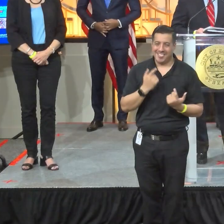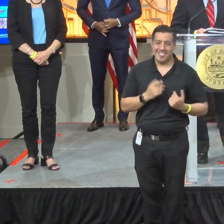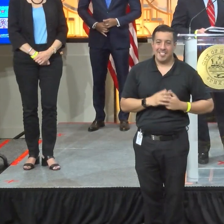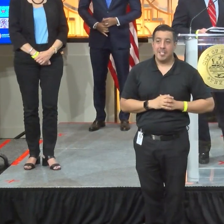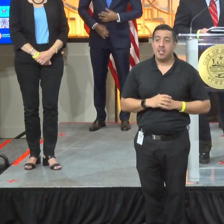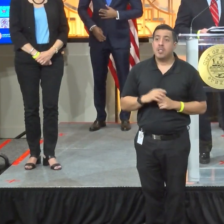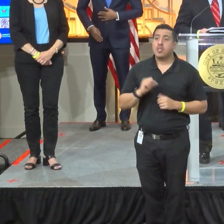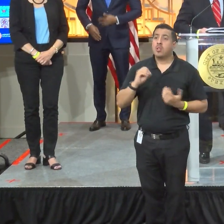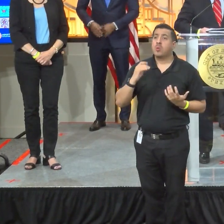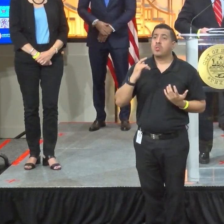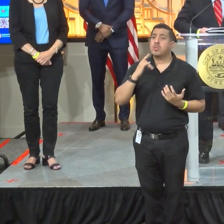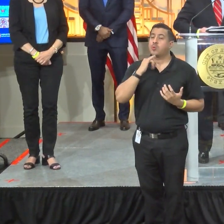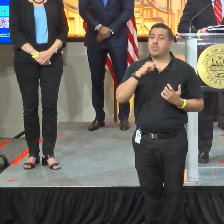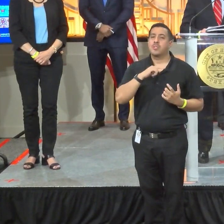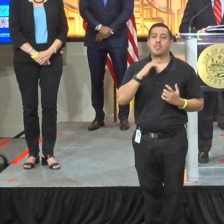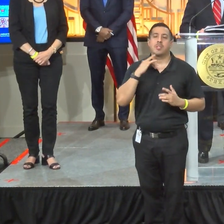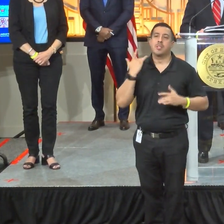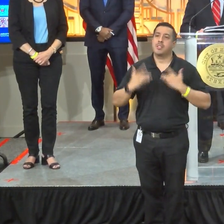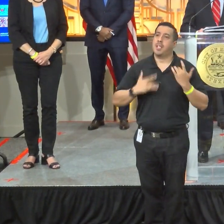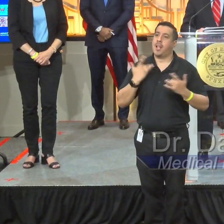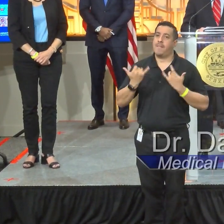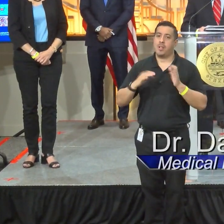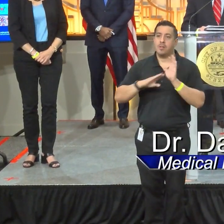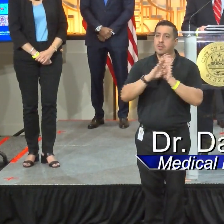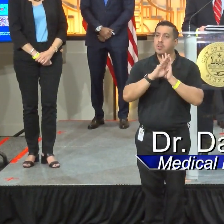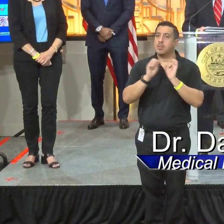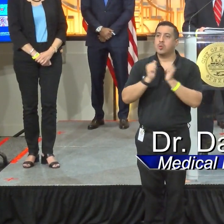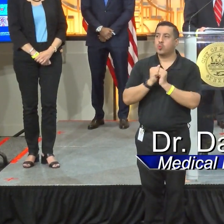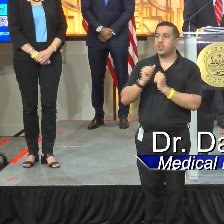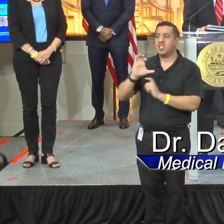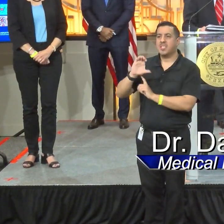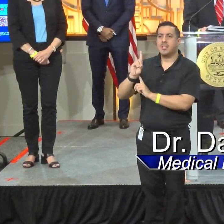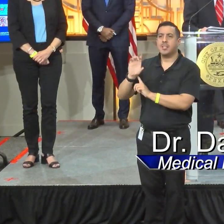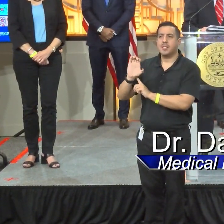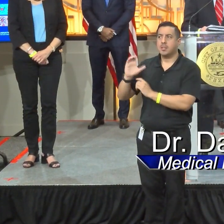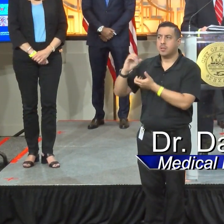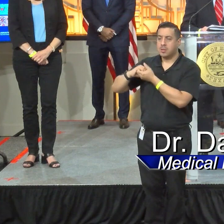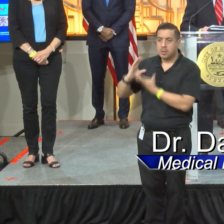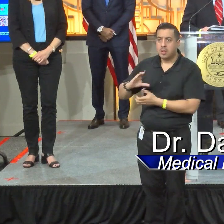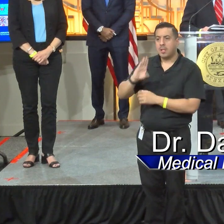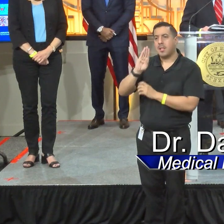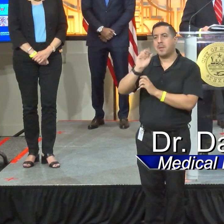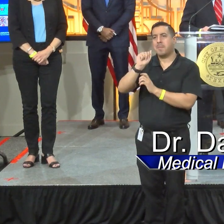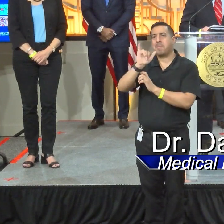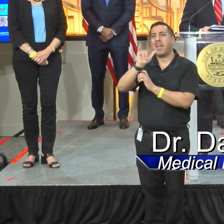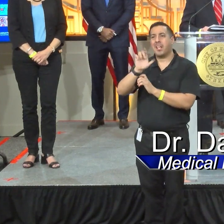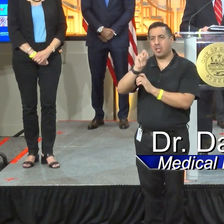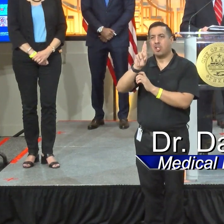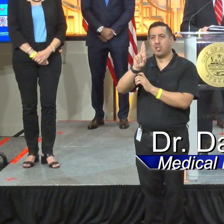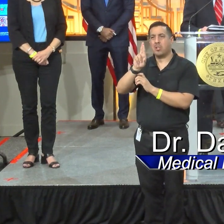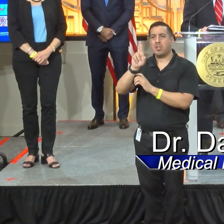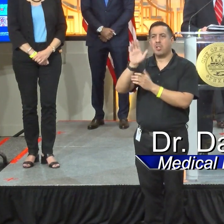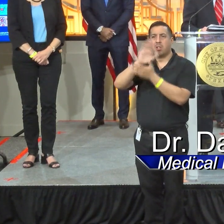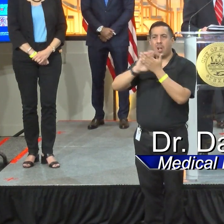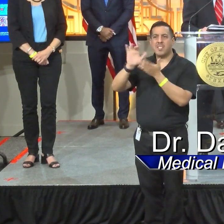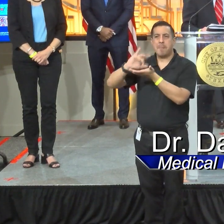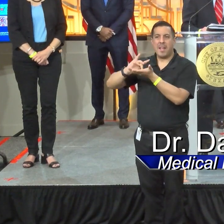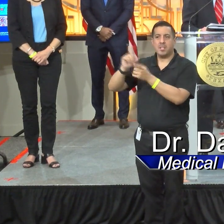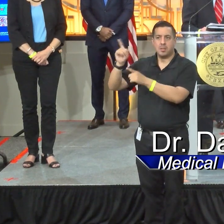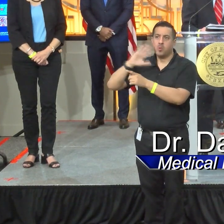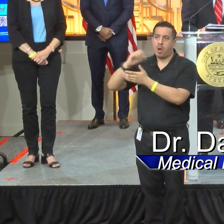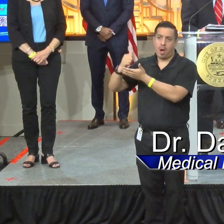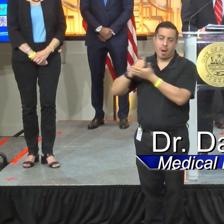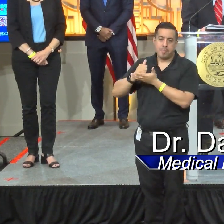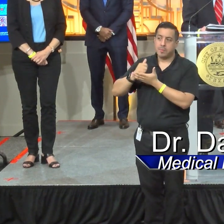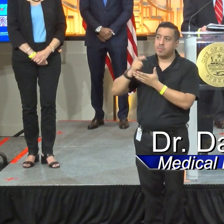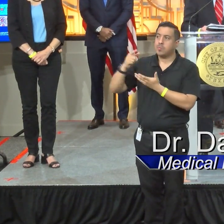So this is an exciting development. Our partners with the CDC, Baylor College of Medicine, Rice University and of course the Houston Health Department are going to be